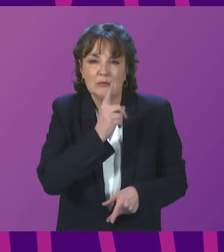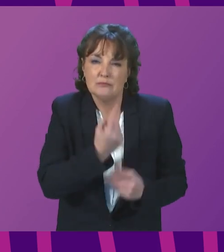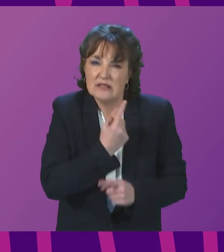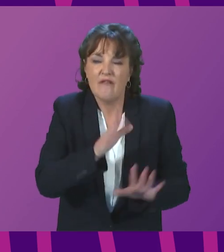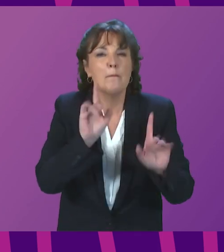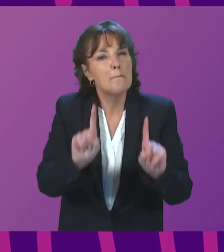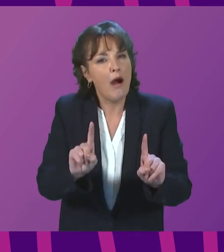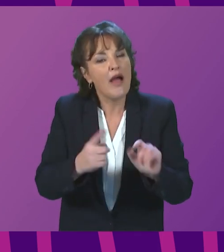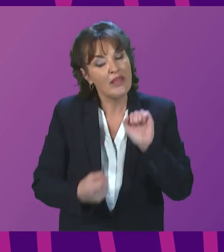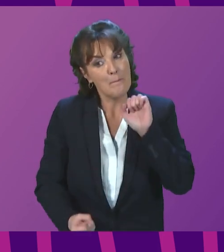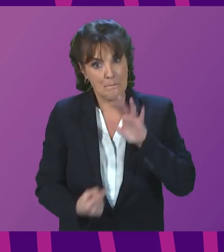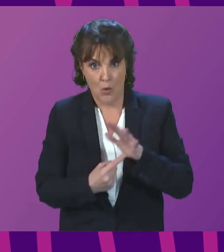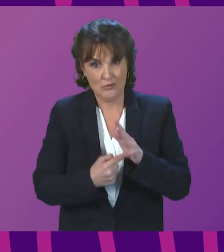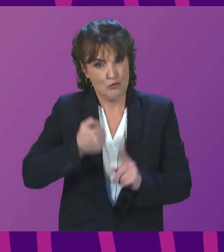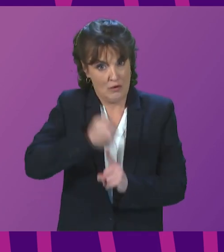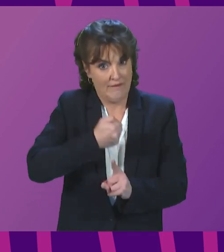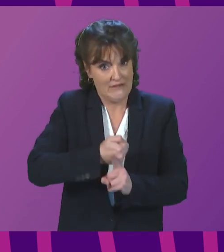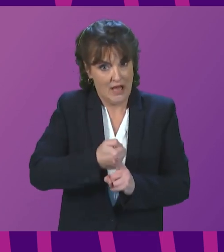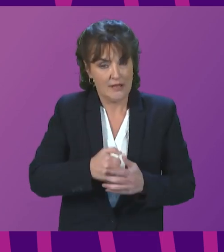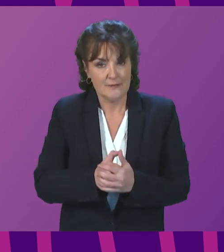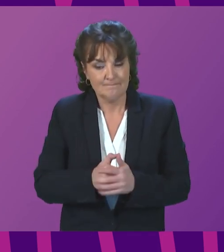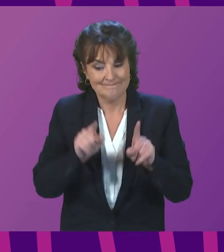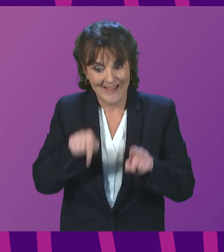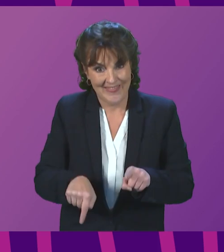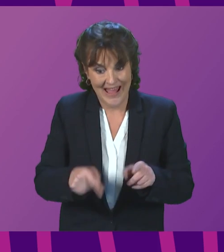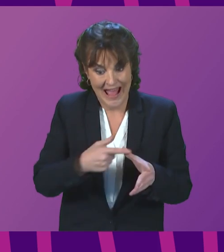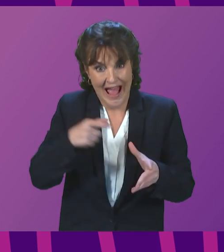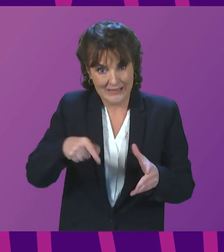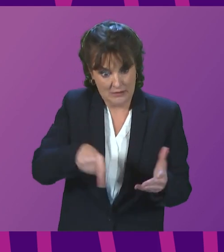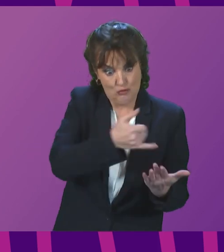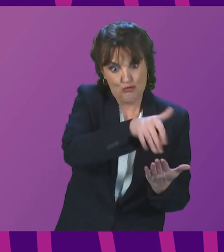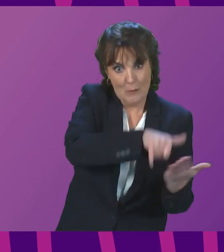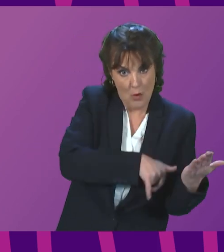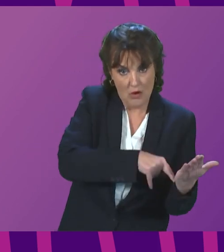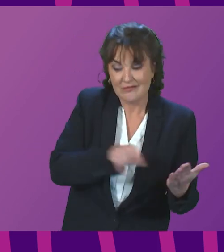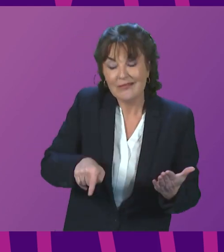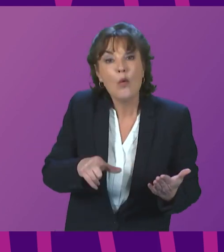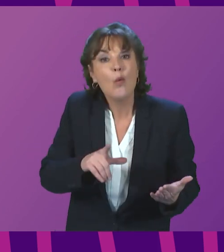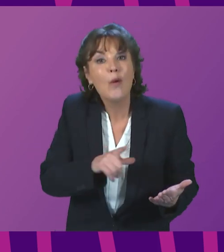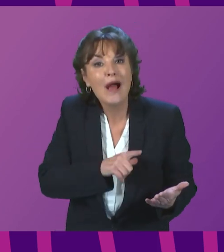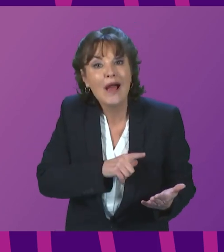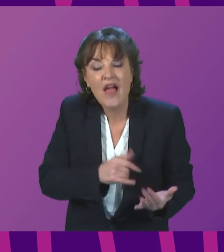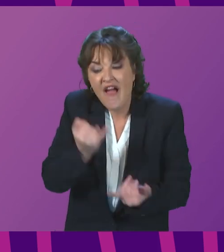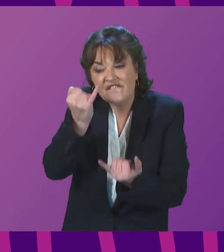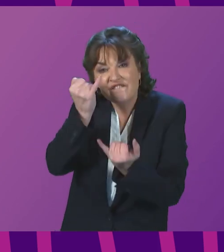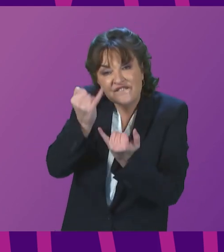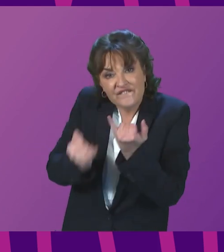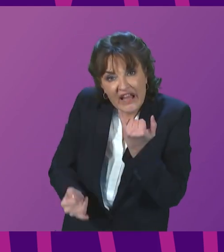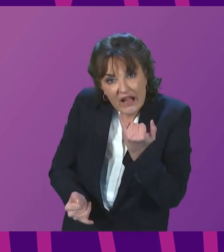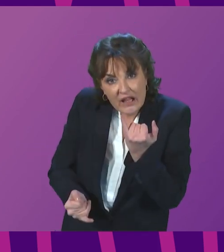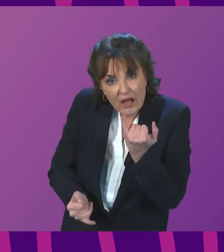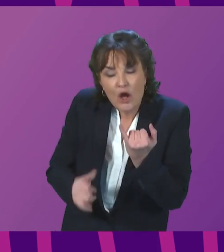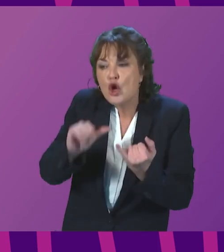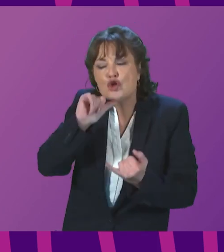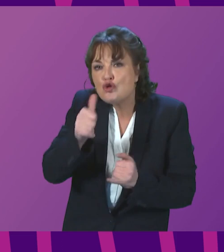important, I think, just to underline this point that the accident, according to this report, was caused by a failure of the infrastructure, not the